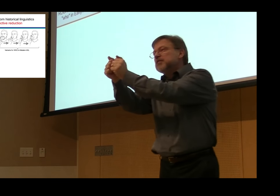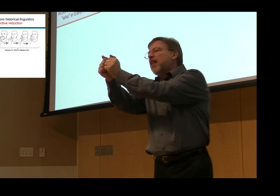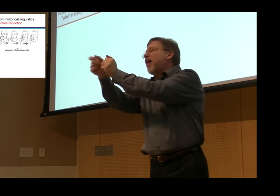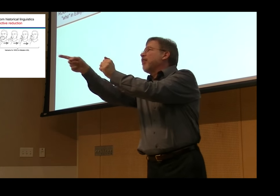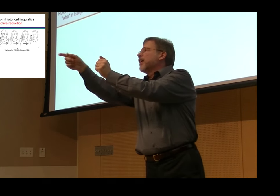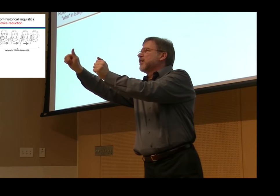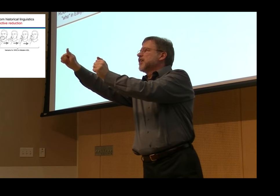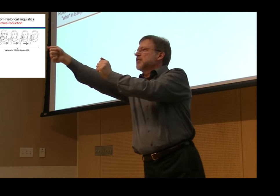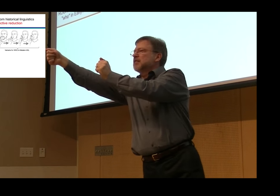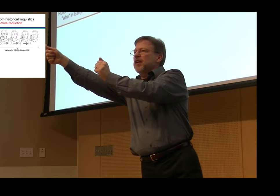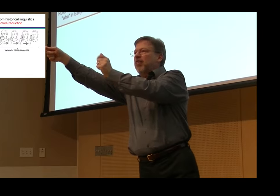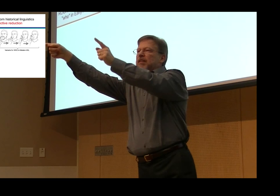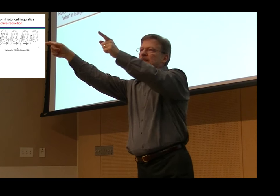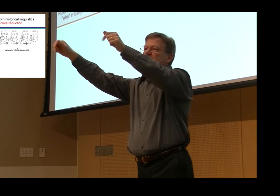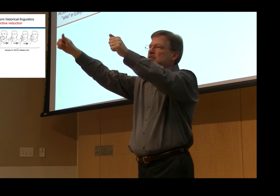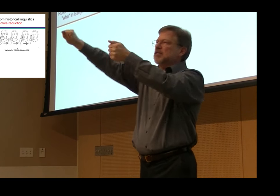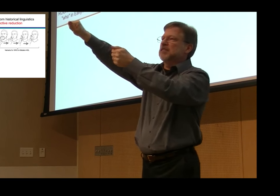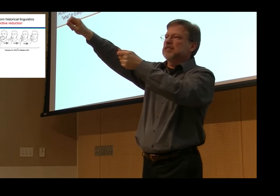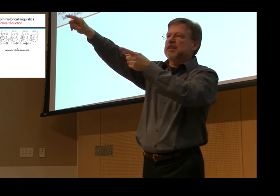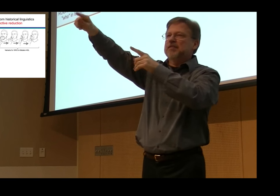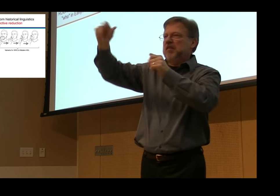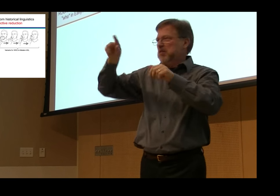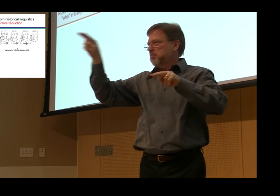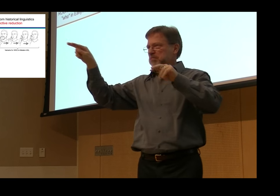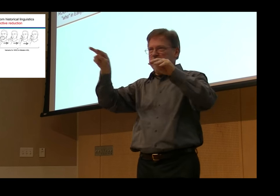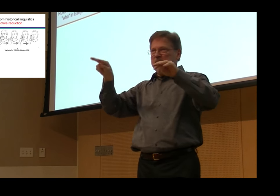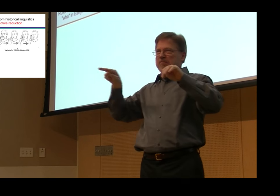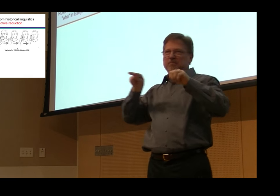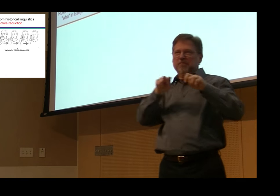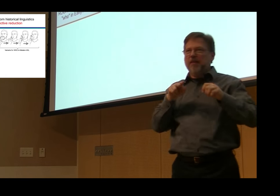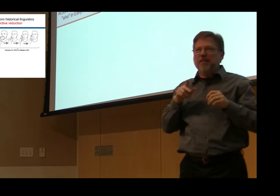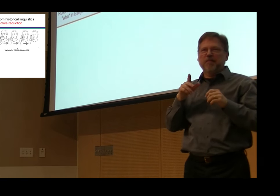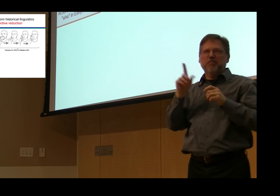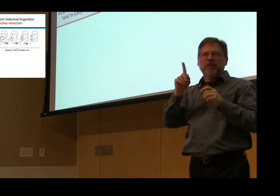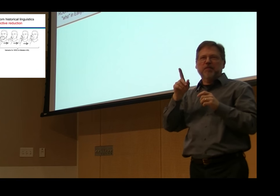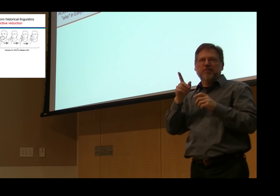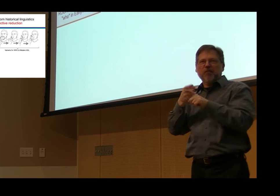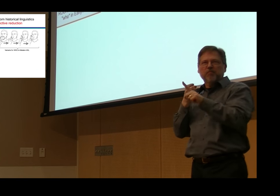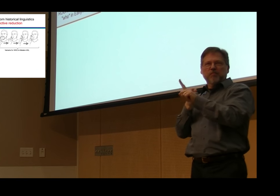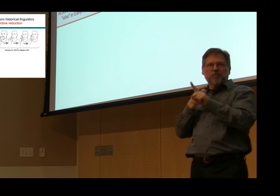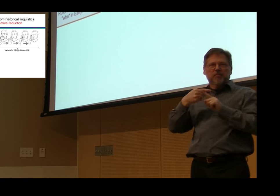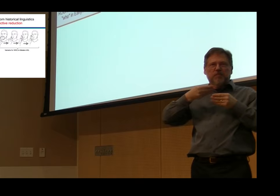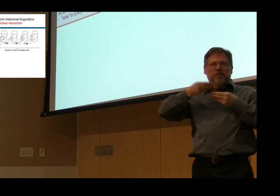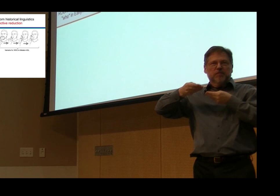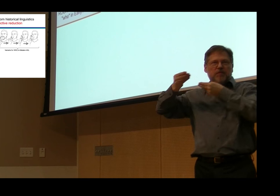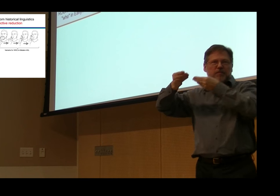variant forms of ASL. And you can trace the origins from the original